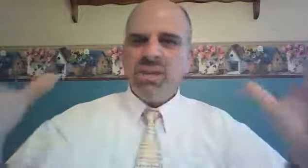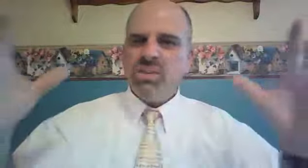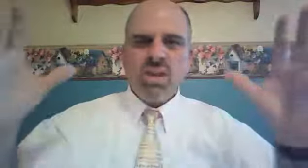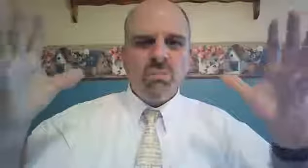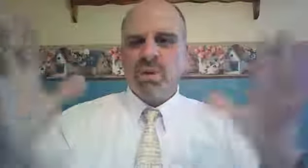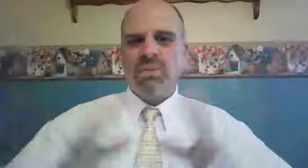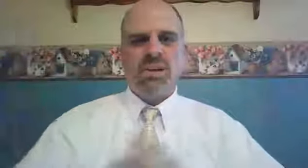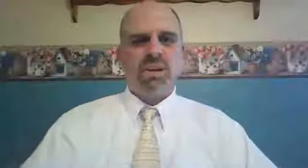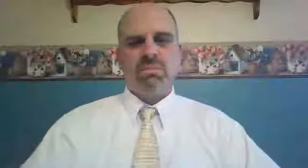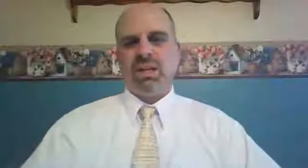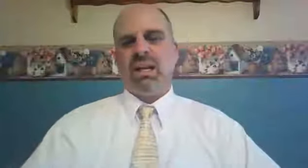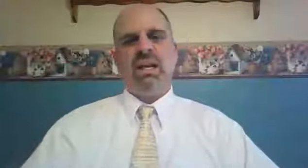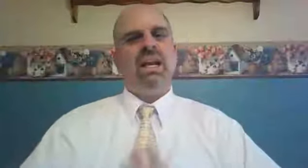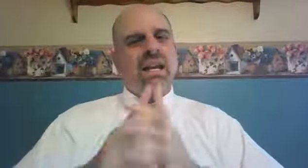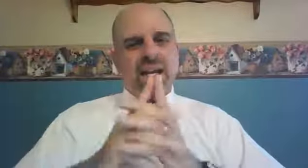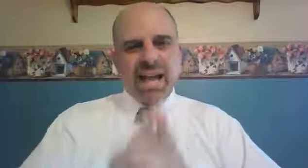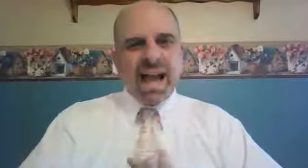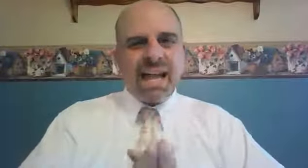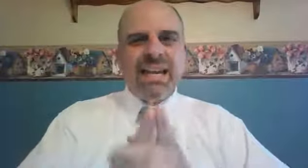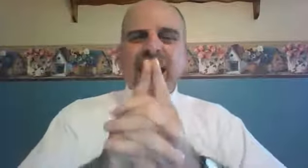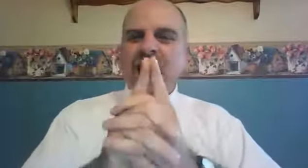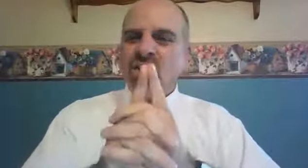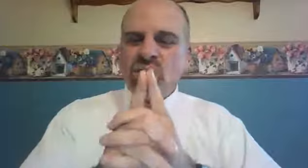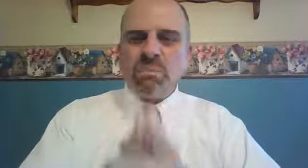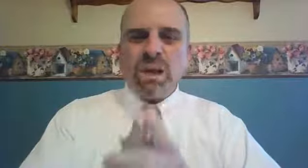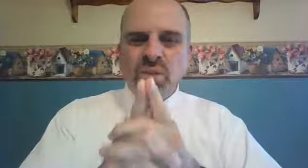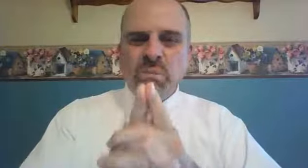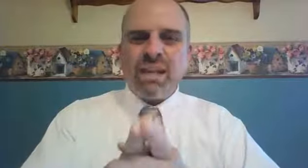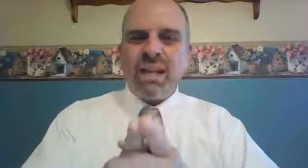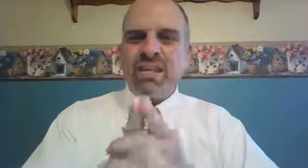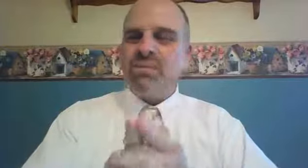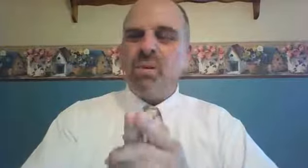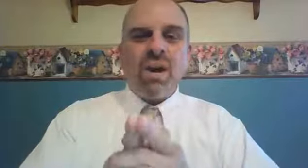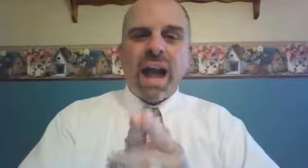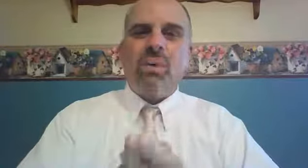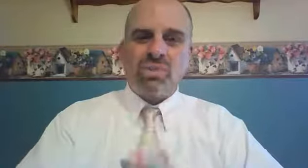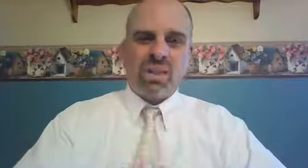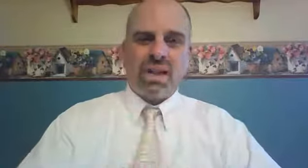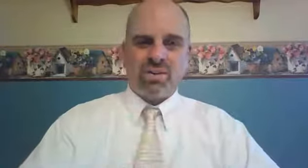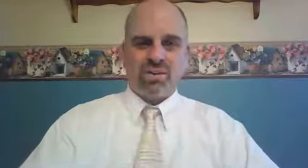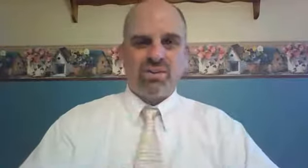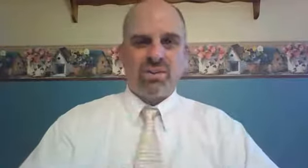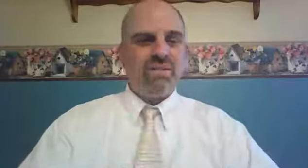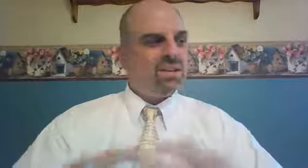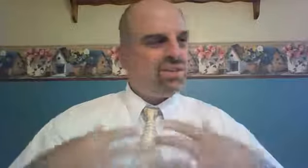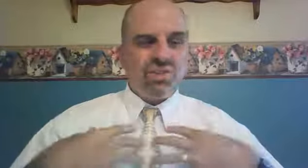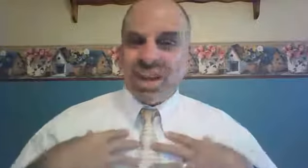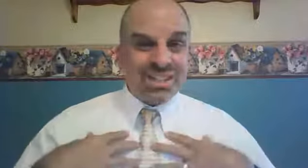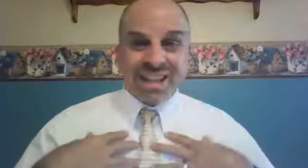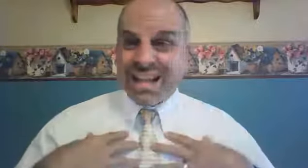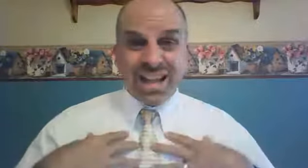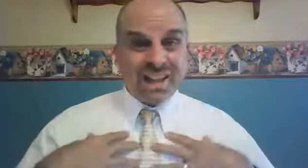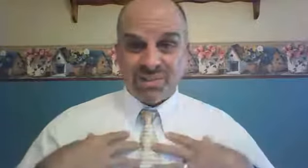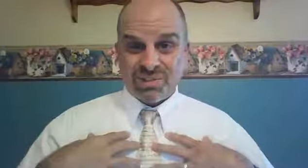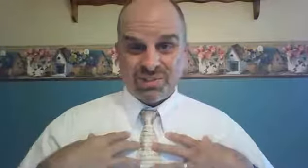his perfect plan. God has a special place for outsiders, just like us,